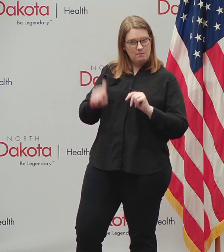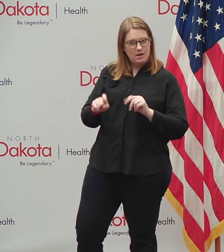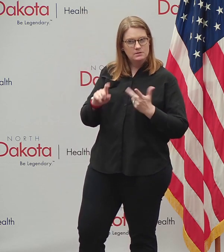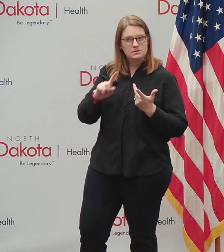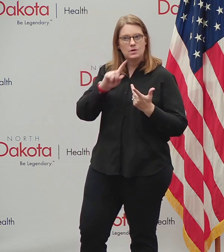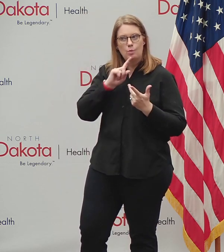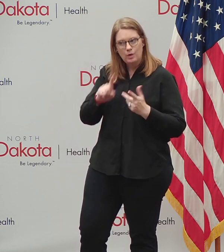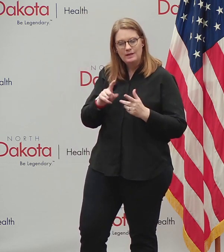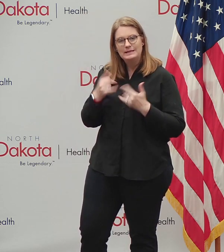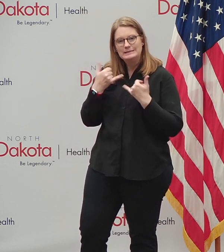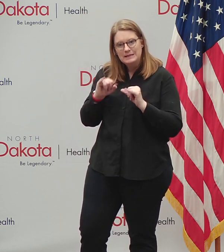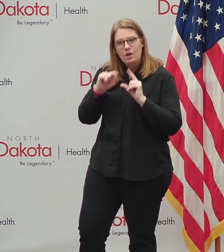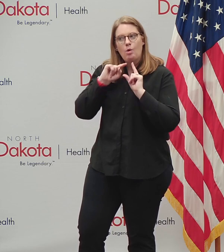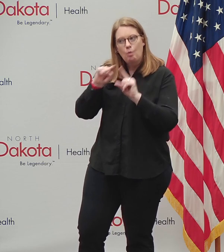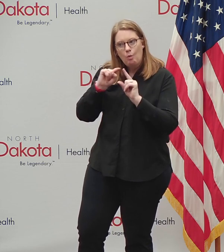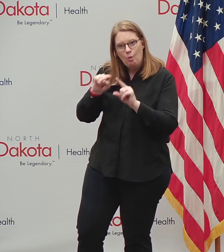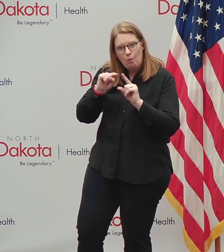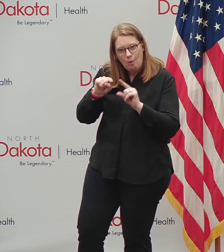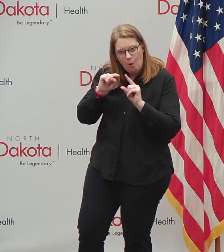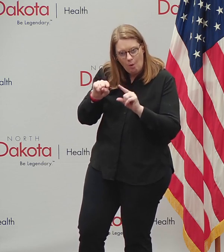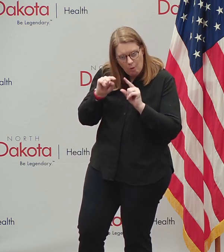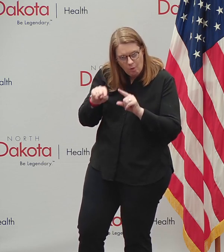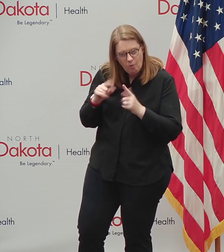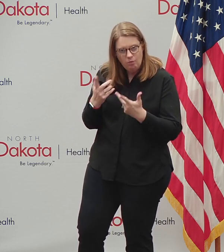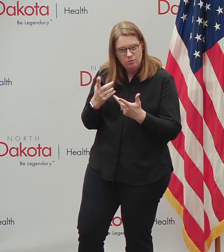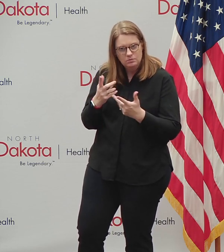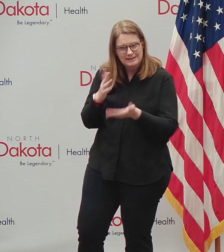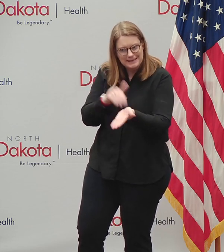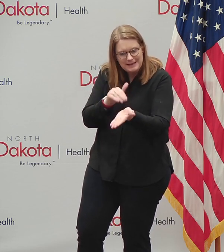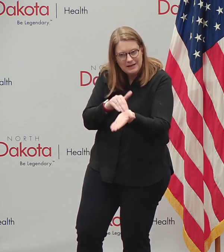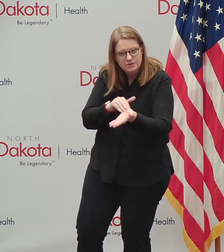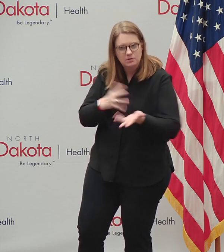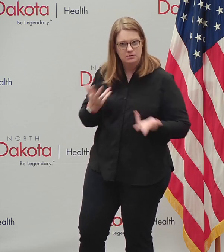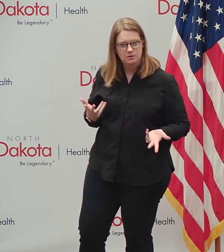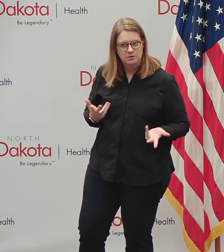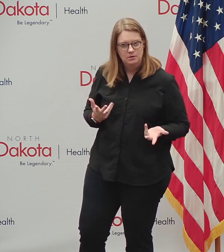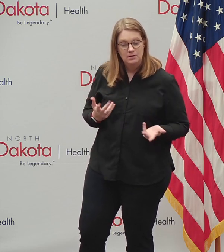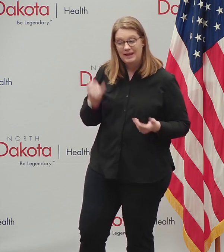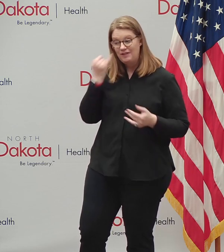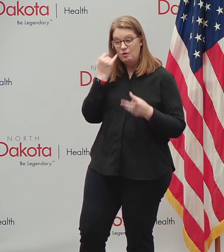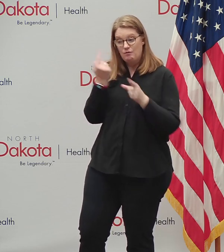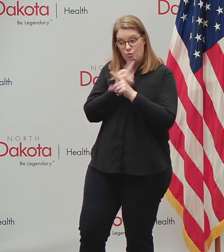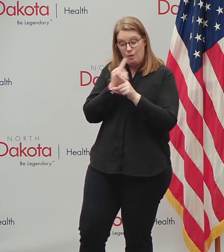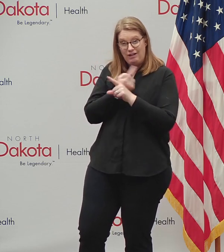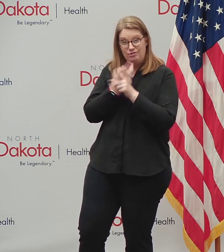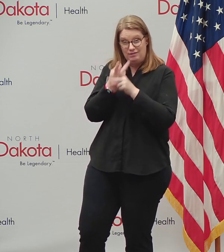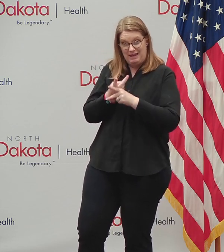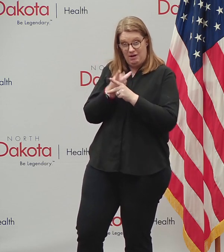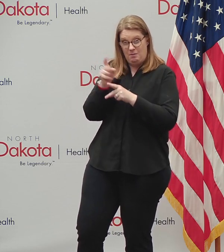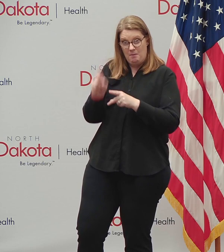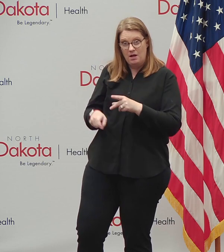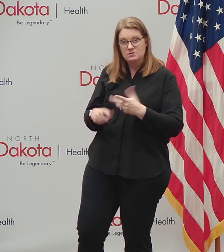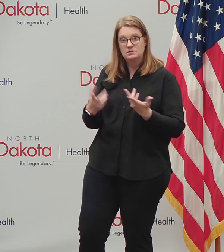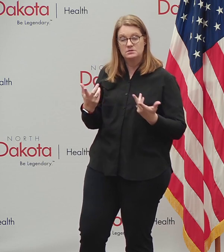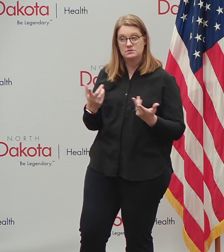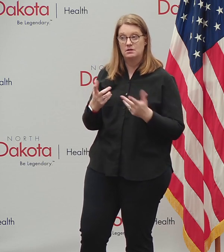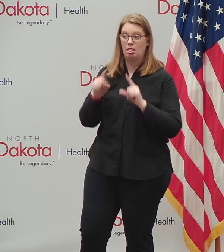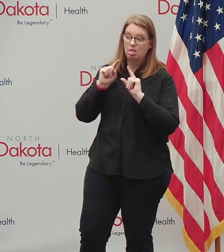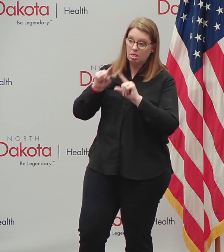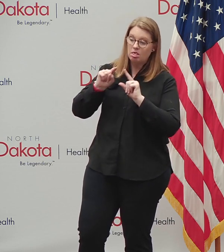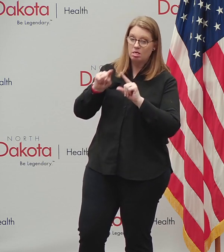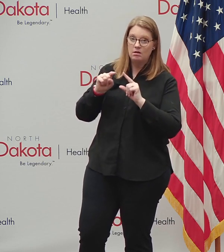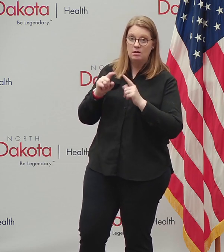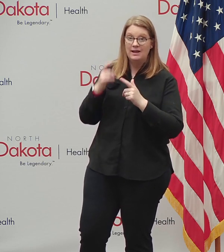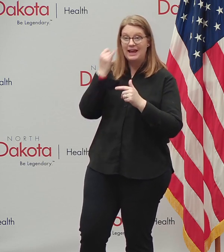seek regular routine outpatient care, because if you are not receiving your regular care, you are coming into the hospital